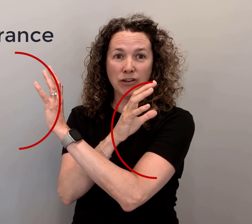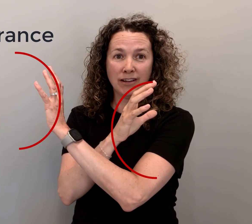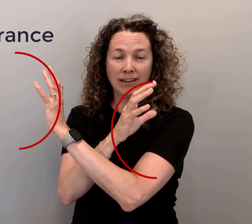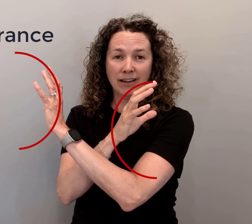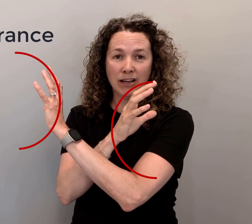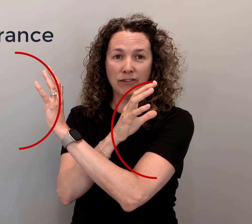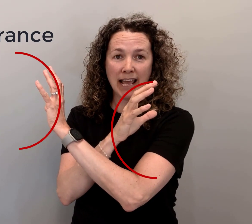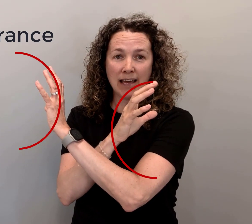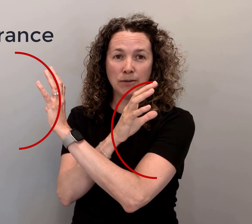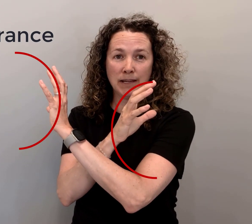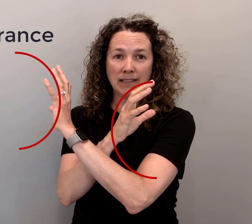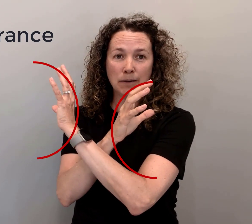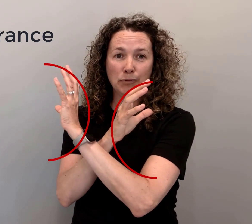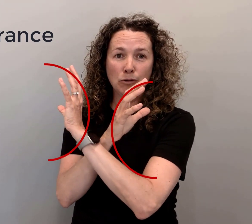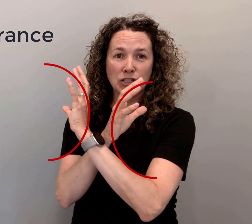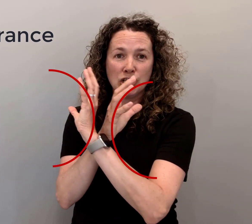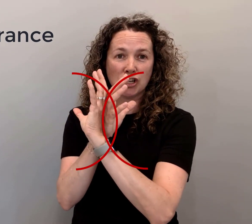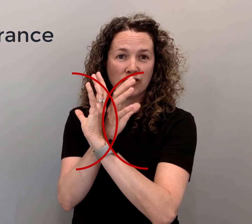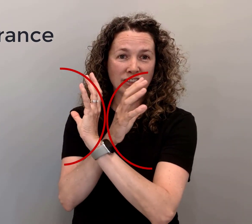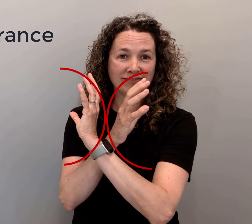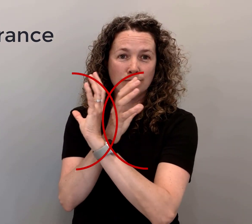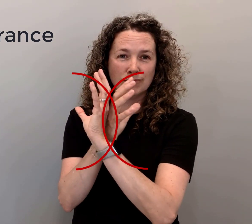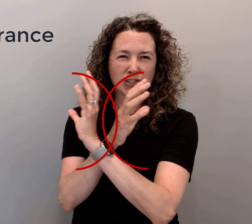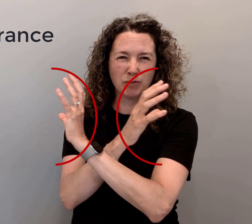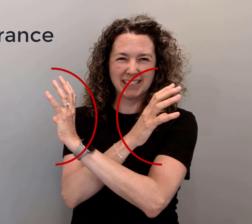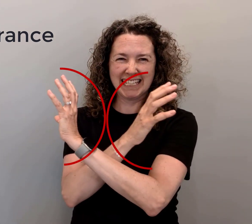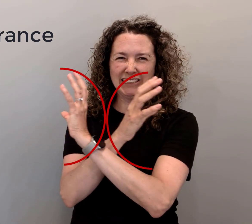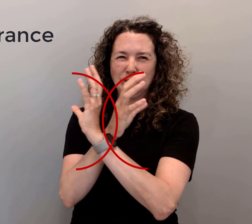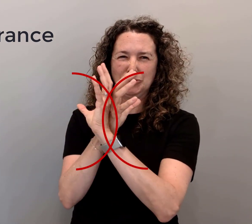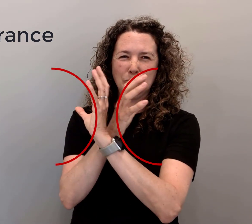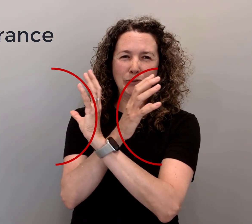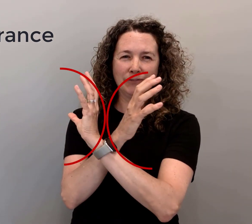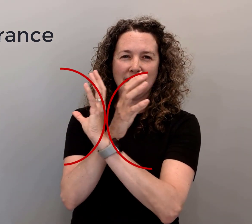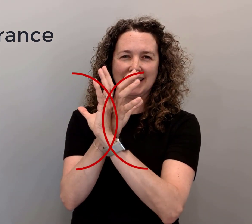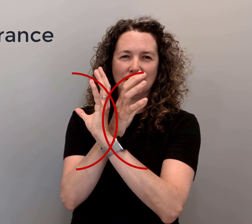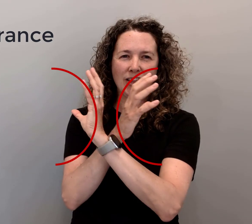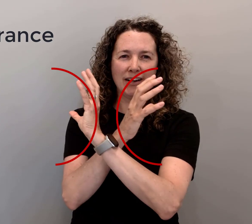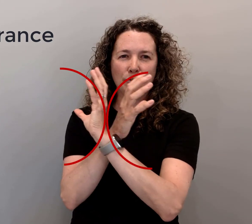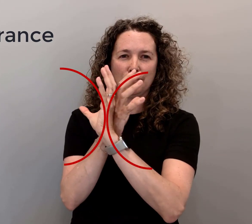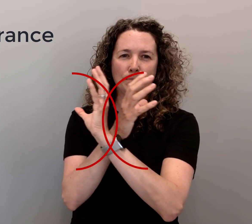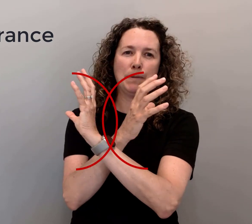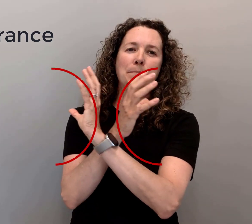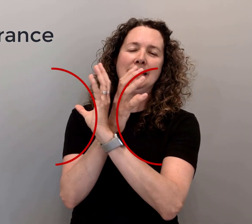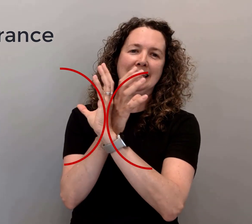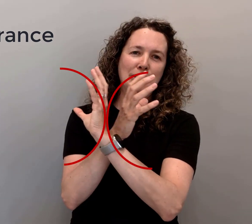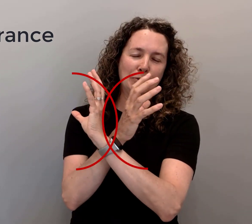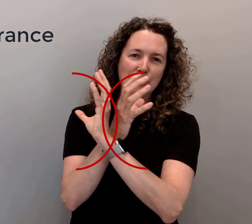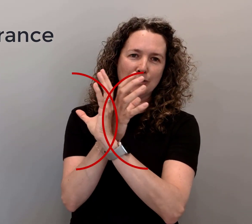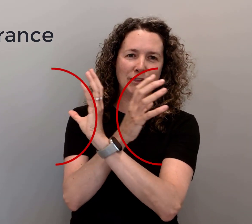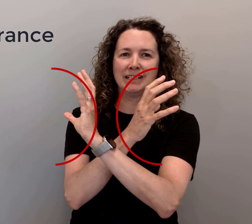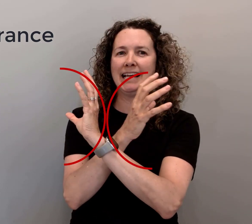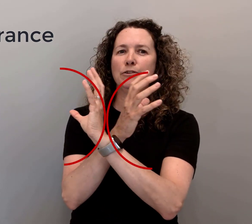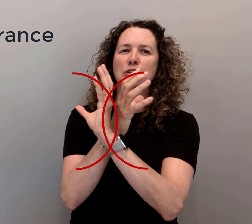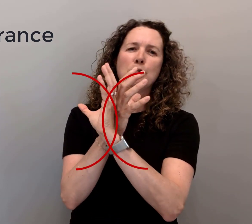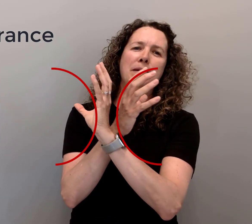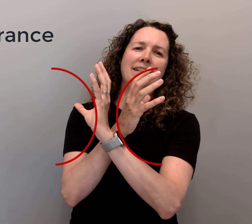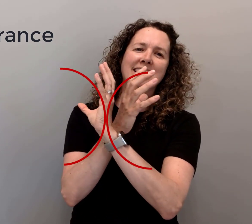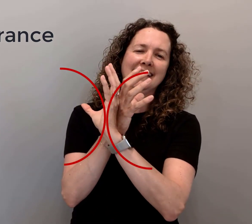of an atom and they approach each other. So it's like, oh, right, a lot of bumping into each other, the clouds are repelling.